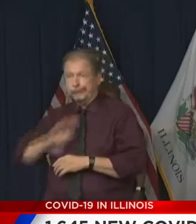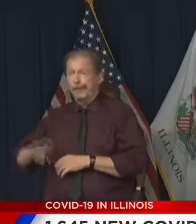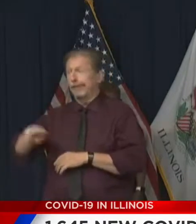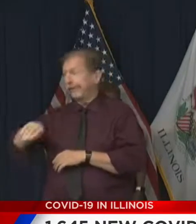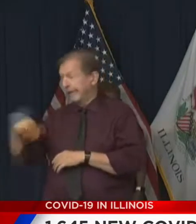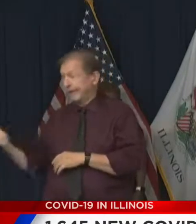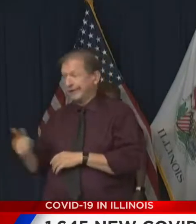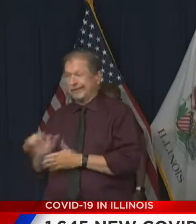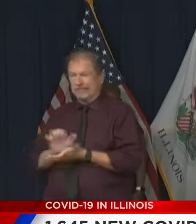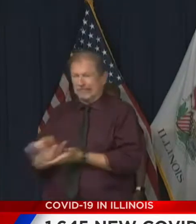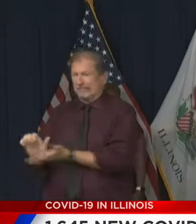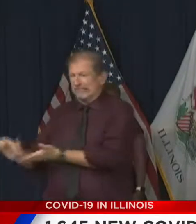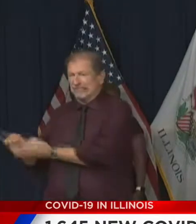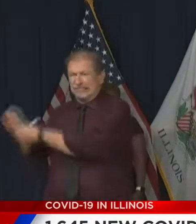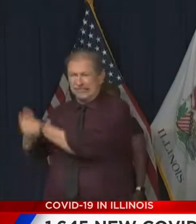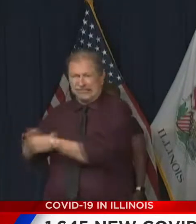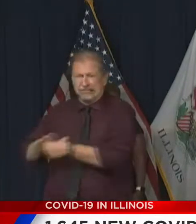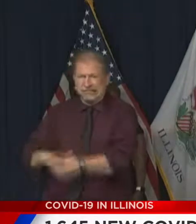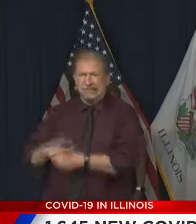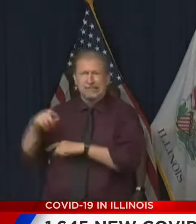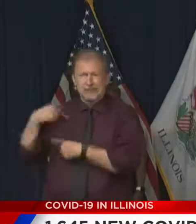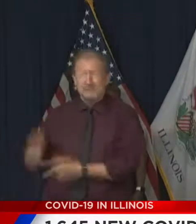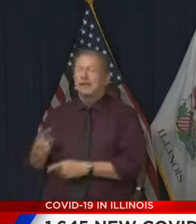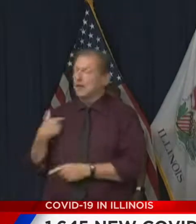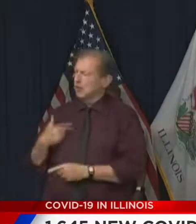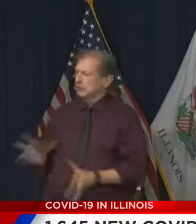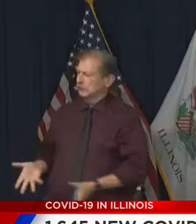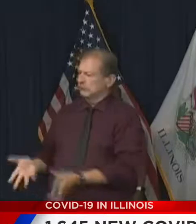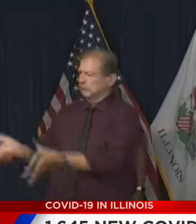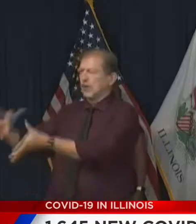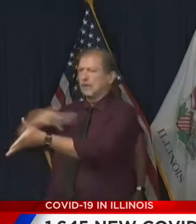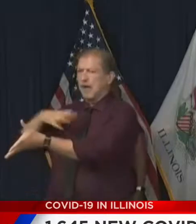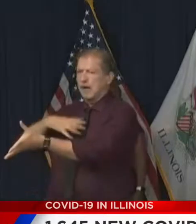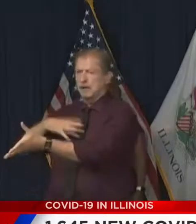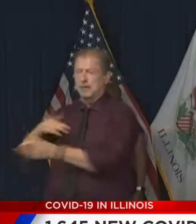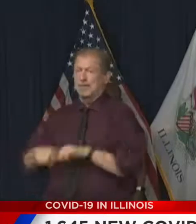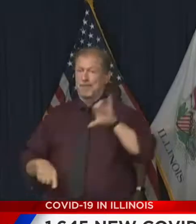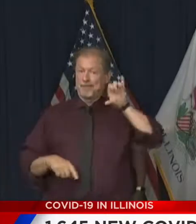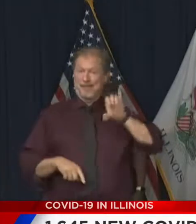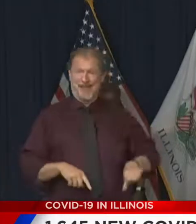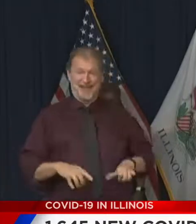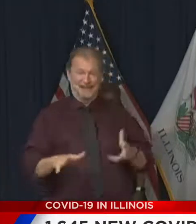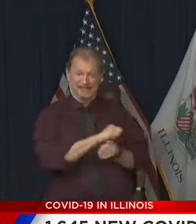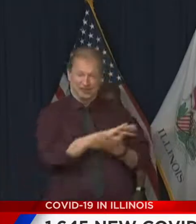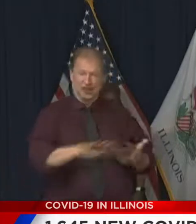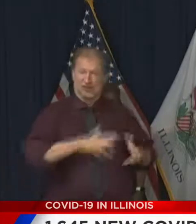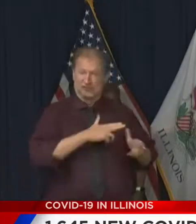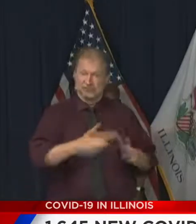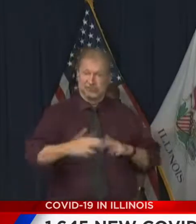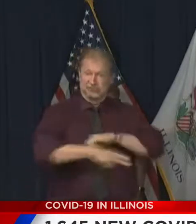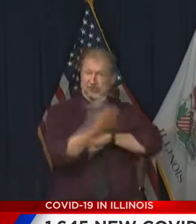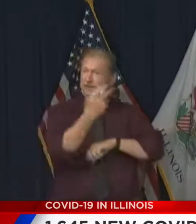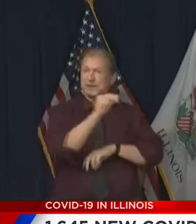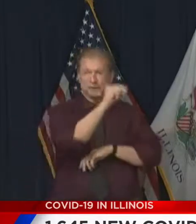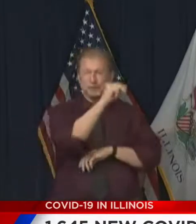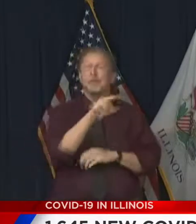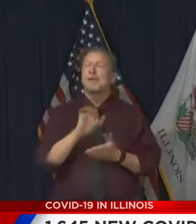it's time for us to step up and do the right thing. I this is part of what you're hearing us do here, even with the BIG program.